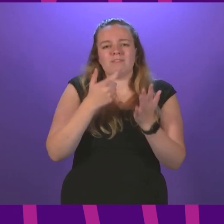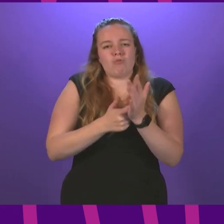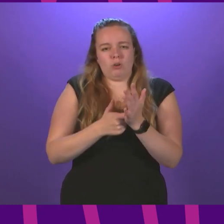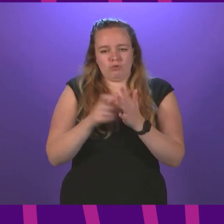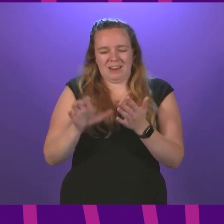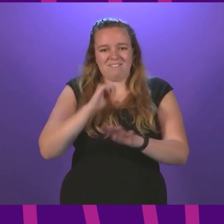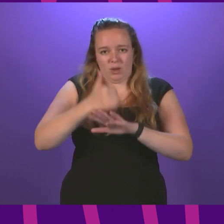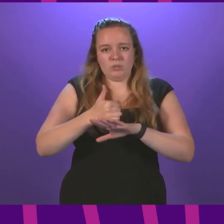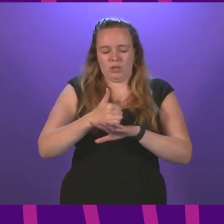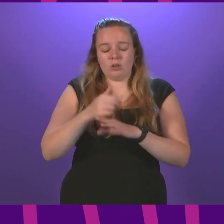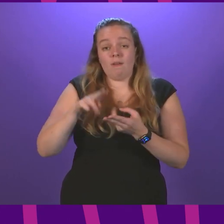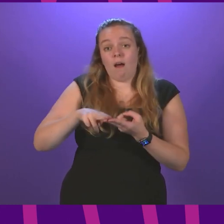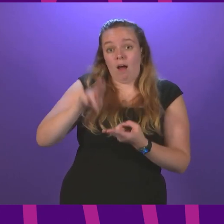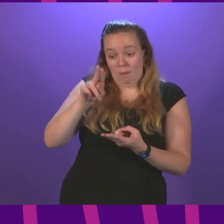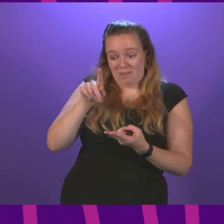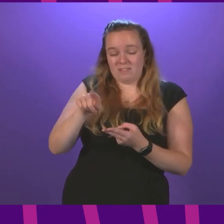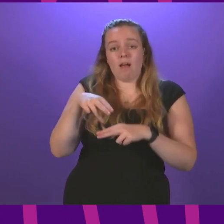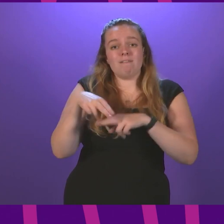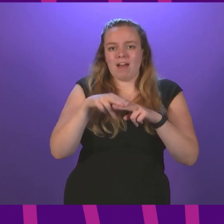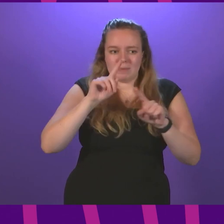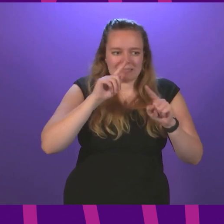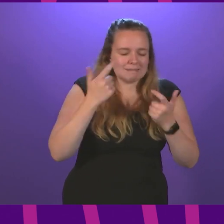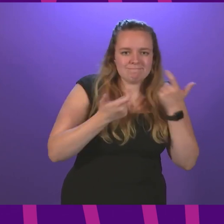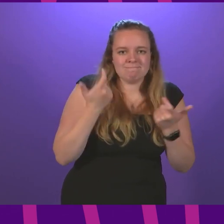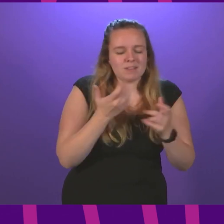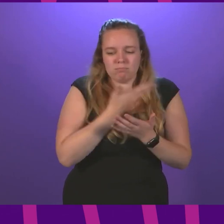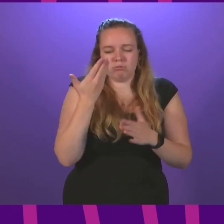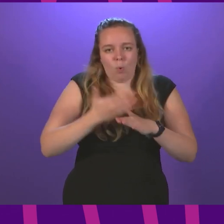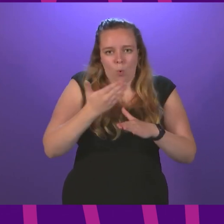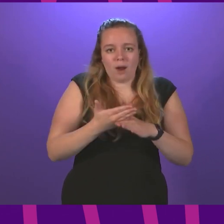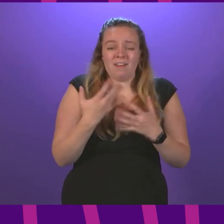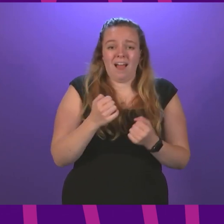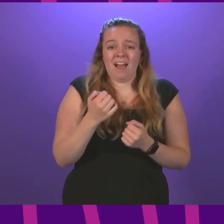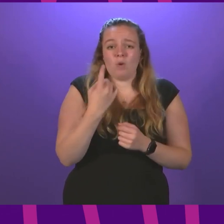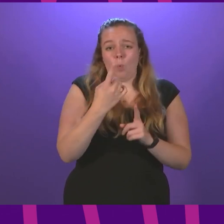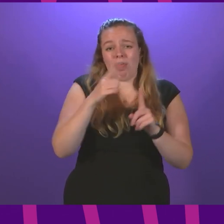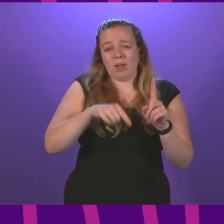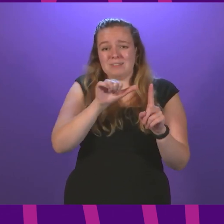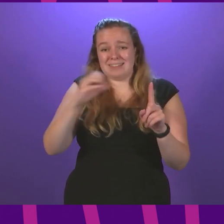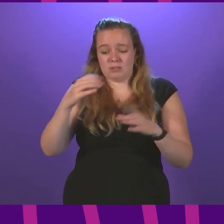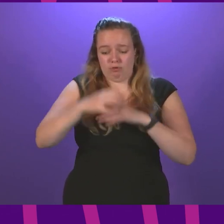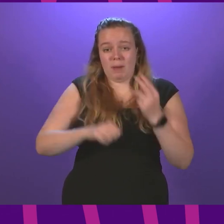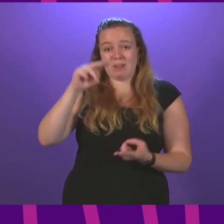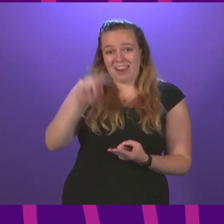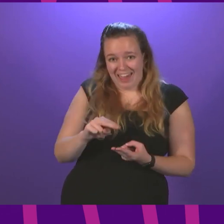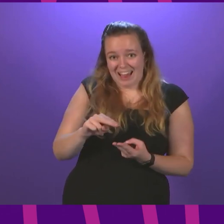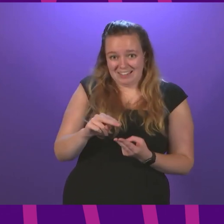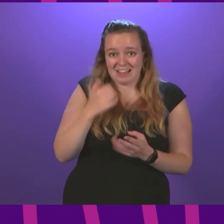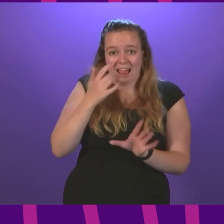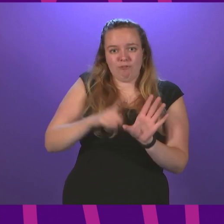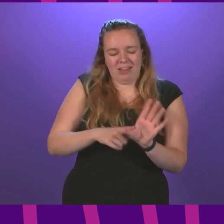even with the uplift in place, families unable to find work are getting 1,600 pounds less per year than they would have